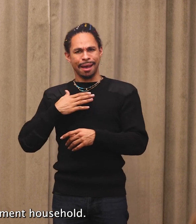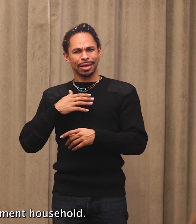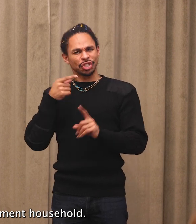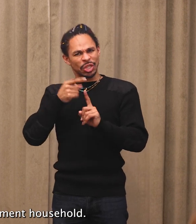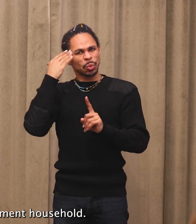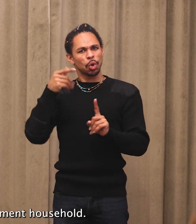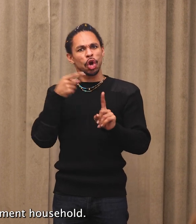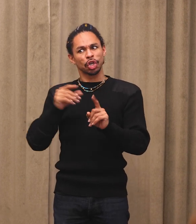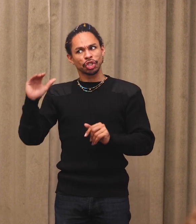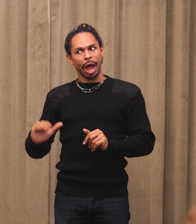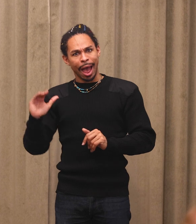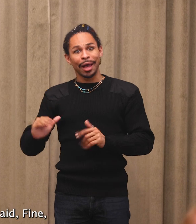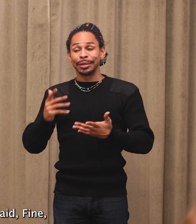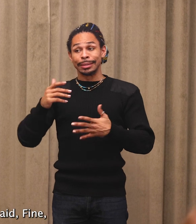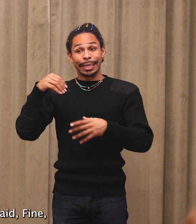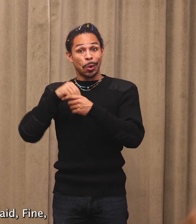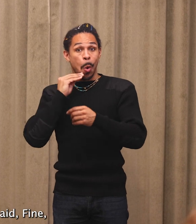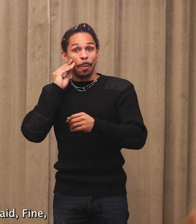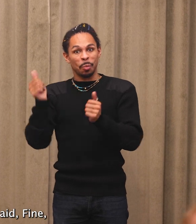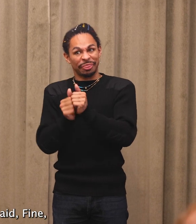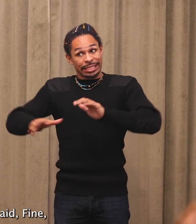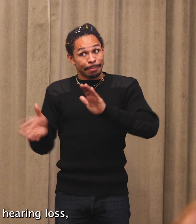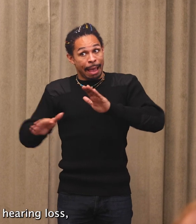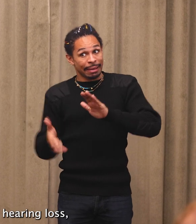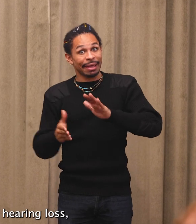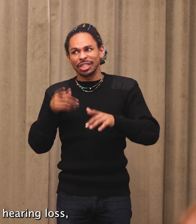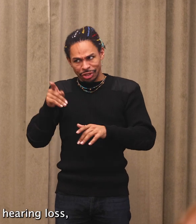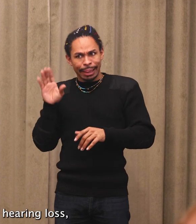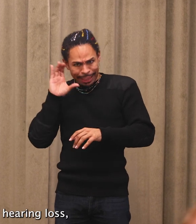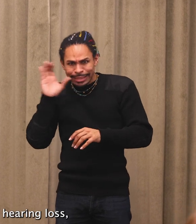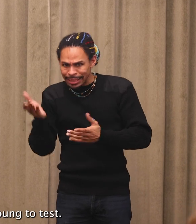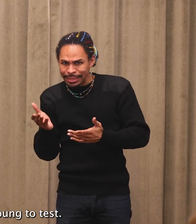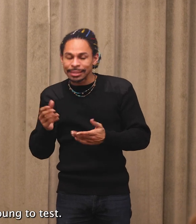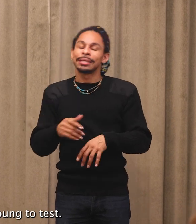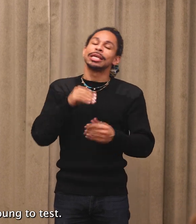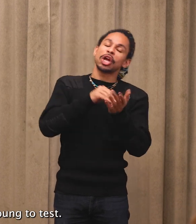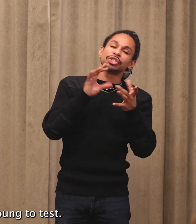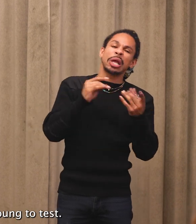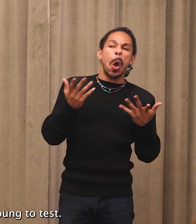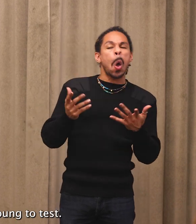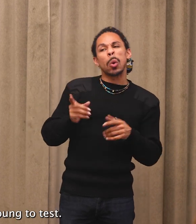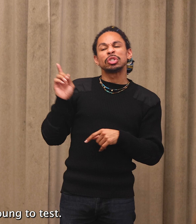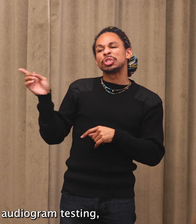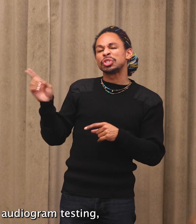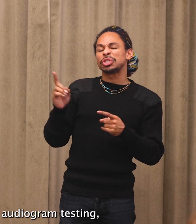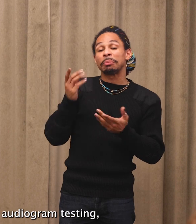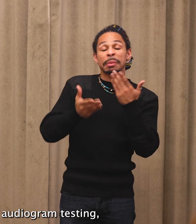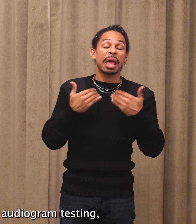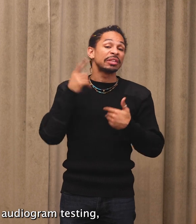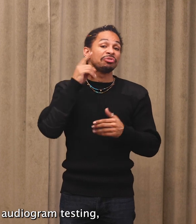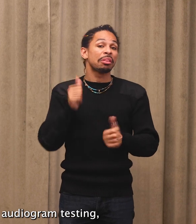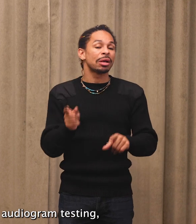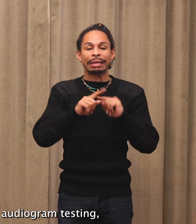corporal punishment household. The doctors said, fine, maybe she has a hearing loss, but she's too young to test. Two